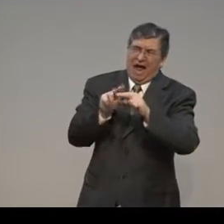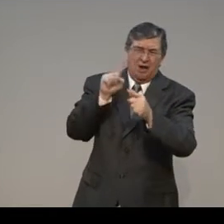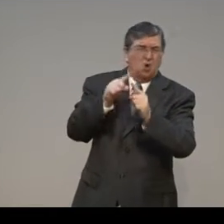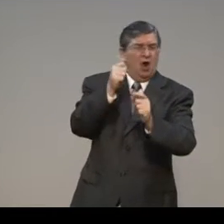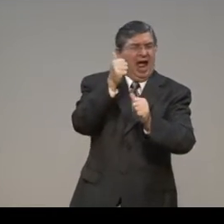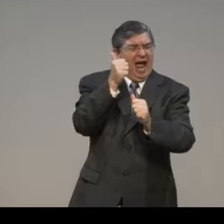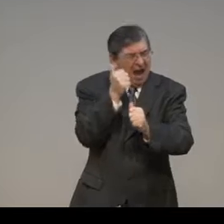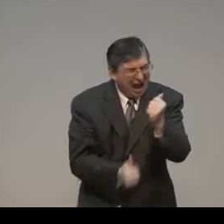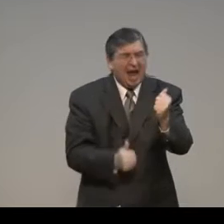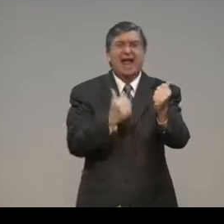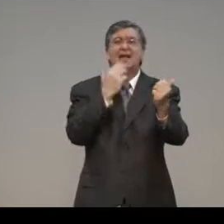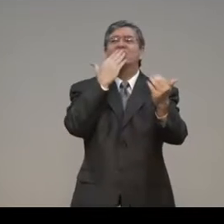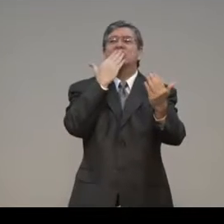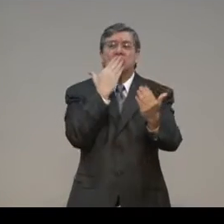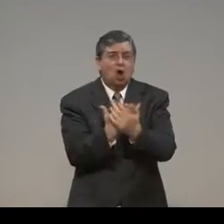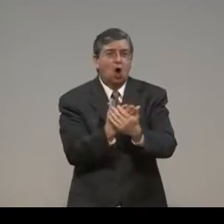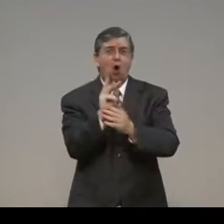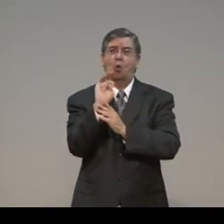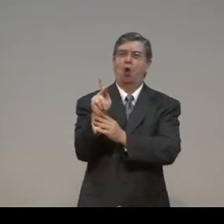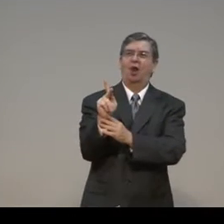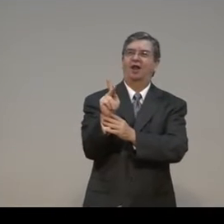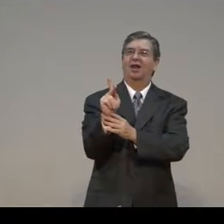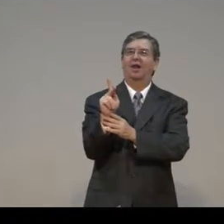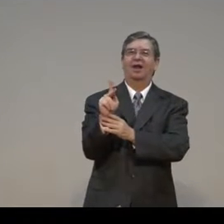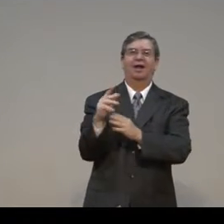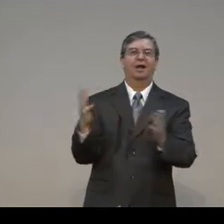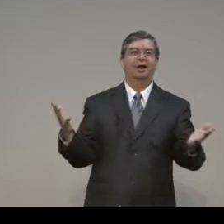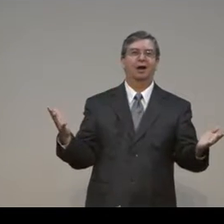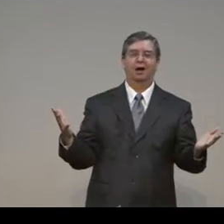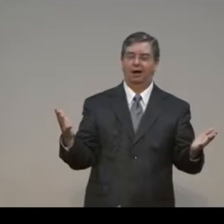satisfied, made around in every good work.